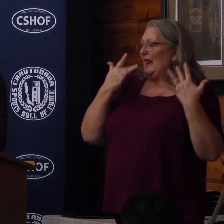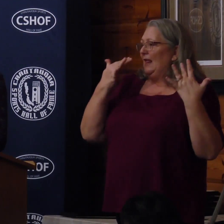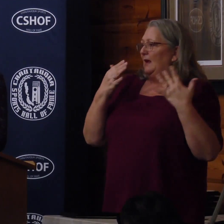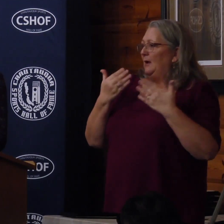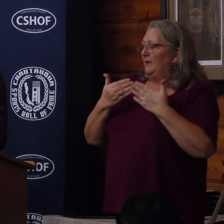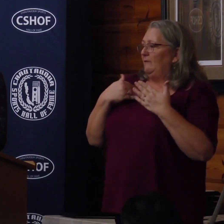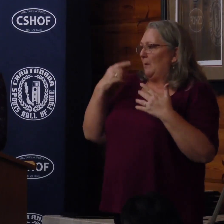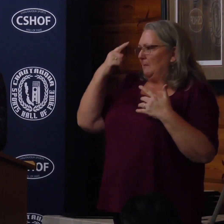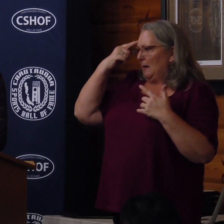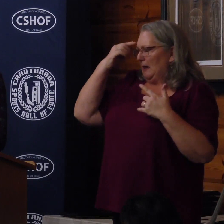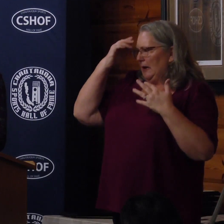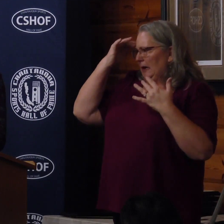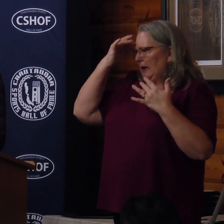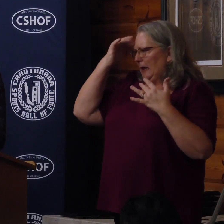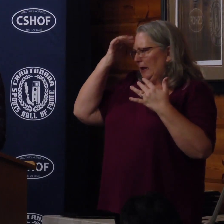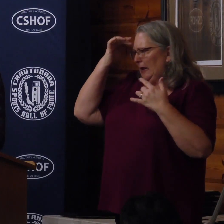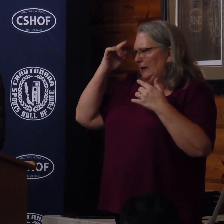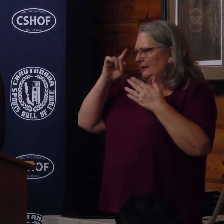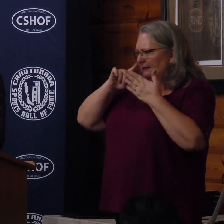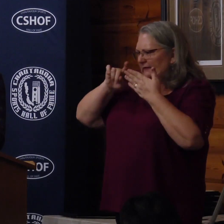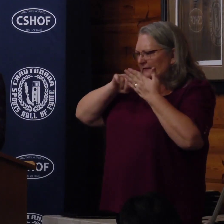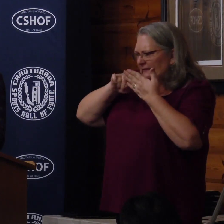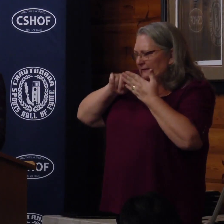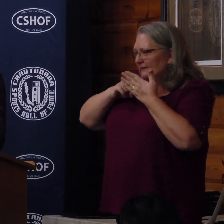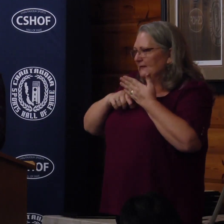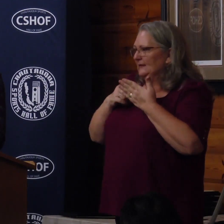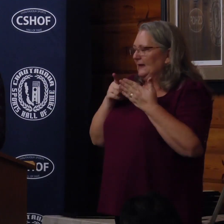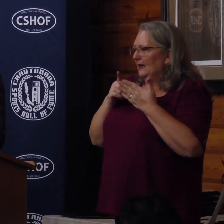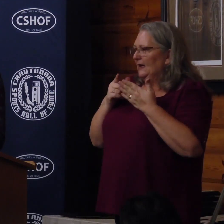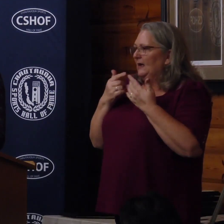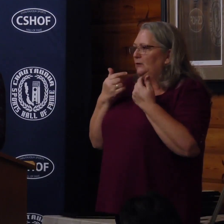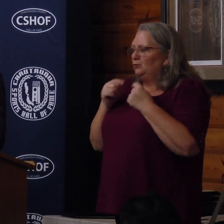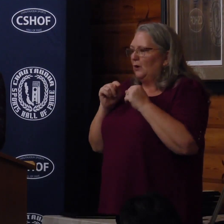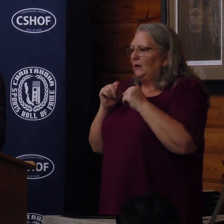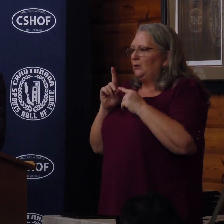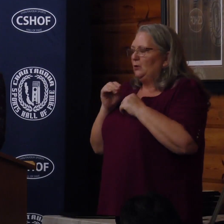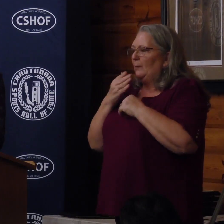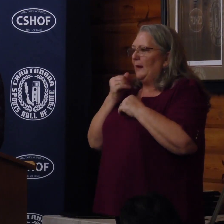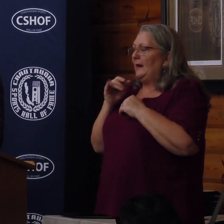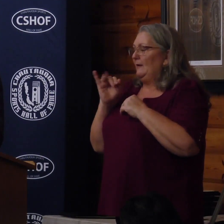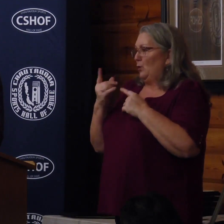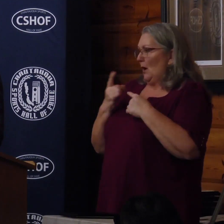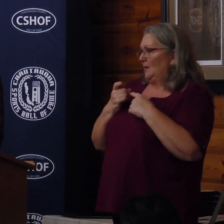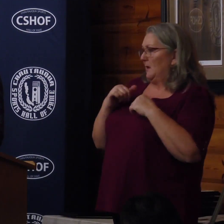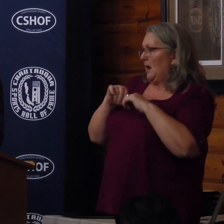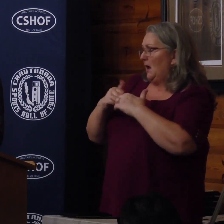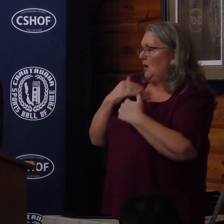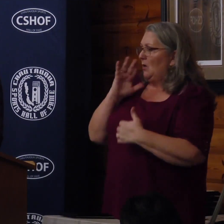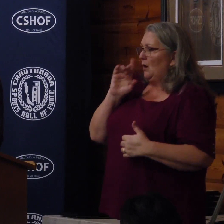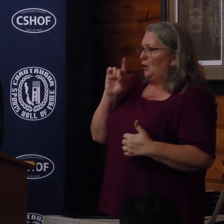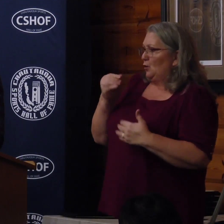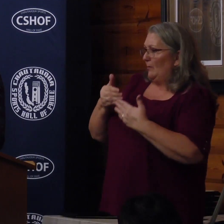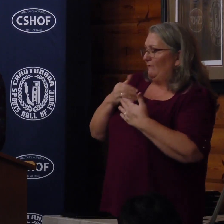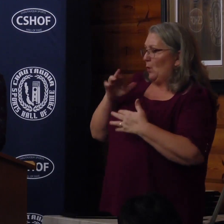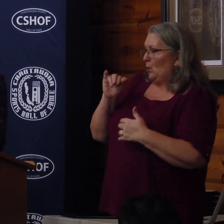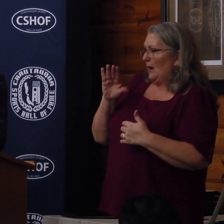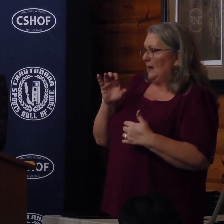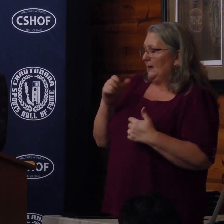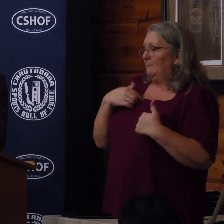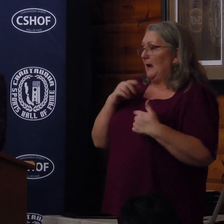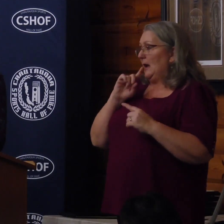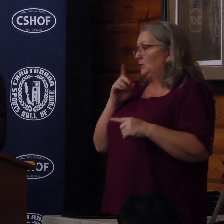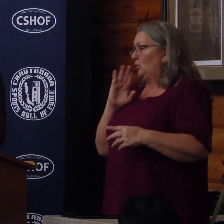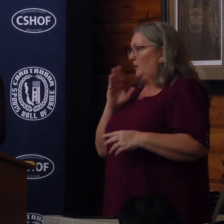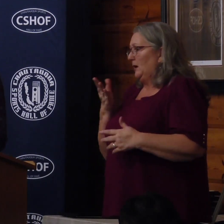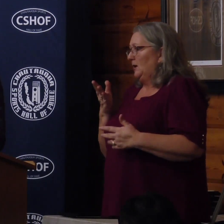begins to critique my performance, and I find I'm striving to do better. If you ask me how I will do before a race, my answer